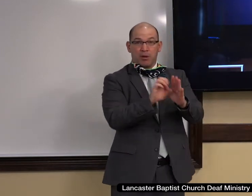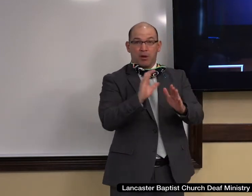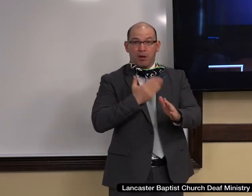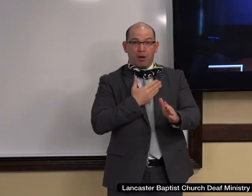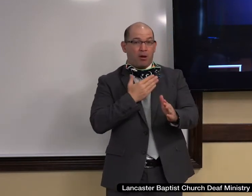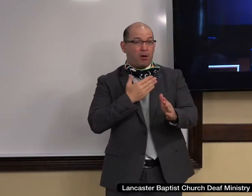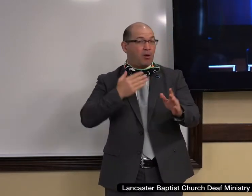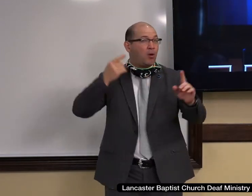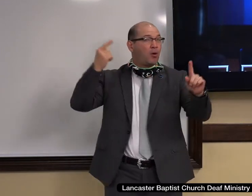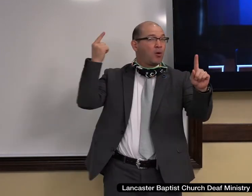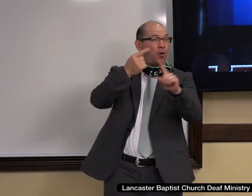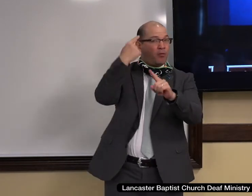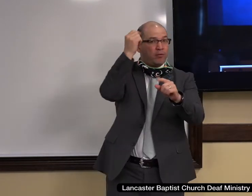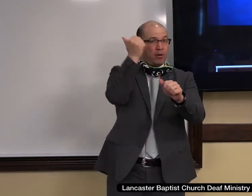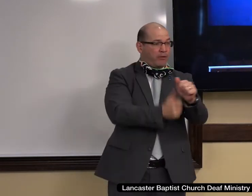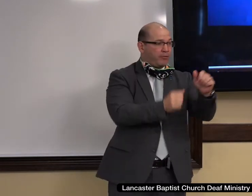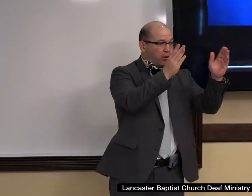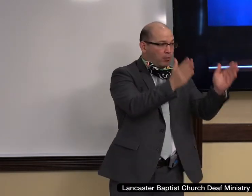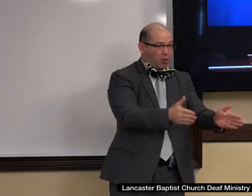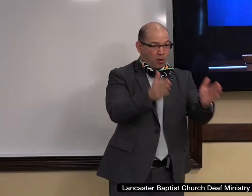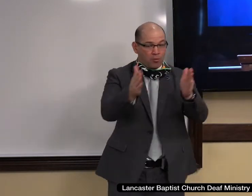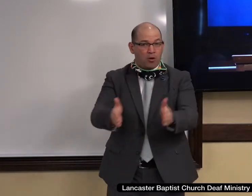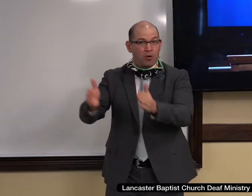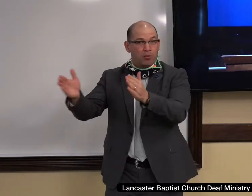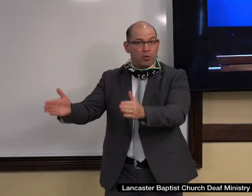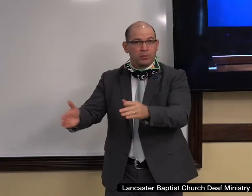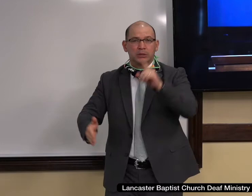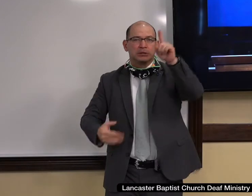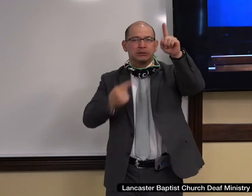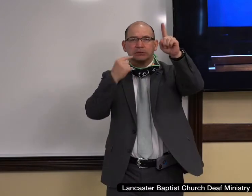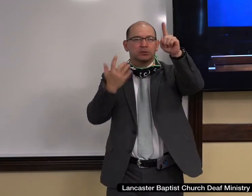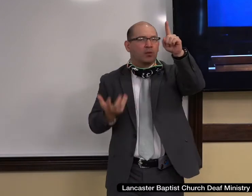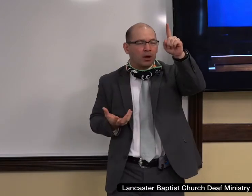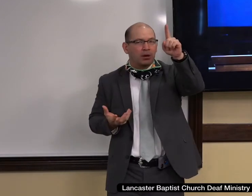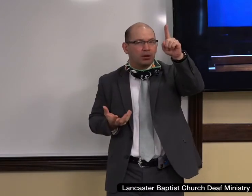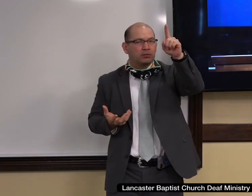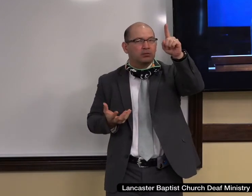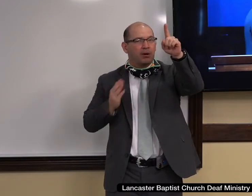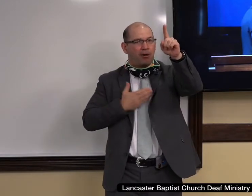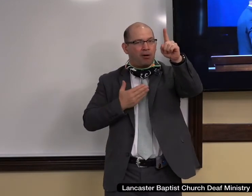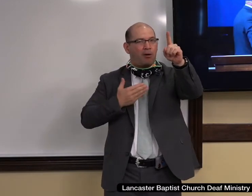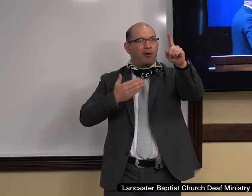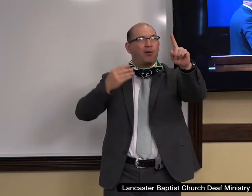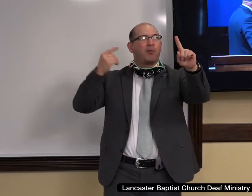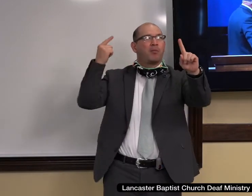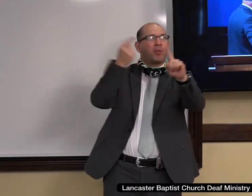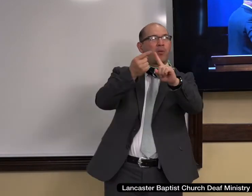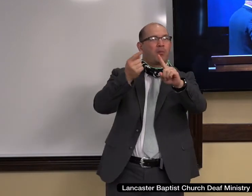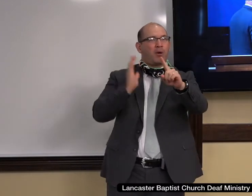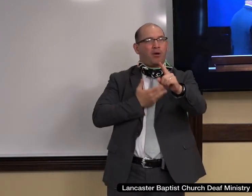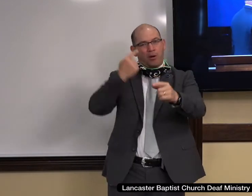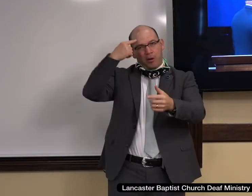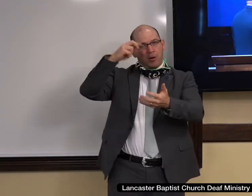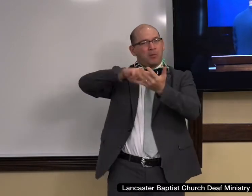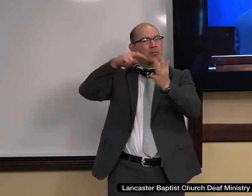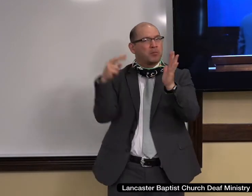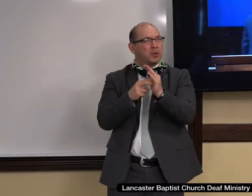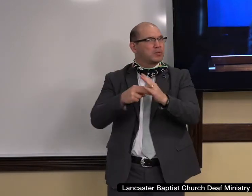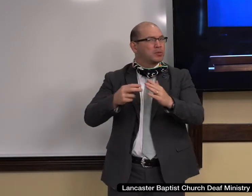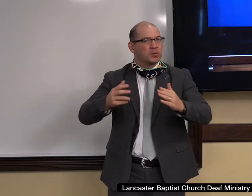view that we have of life. We want to bring him glory and to enjoy his fellowship. But the secular view is